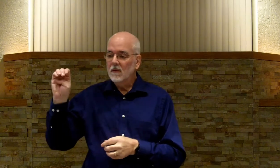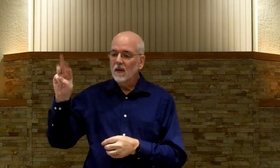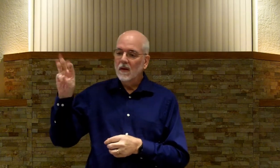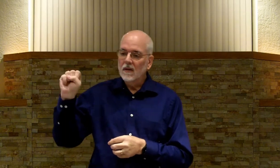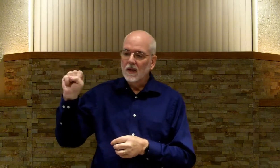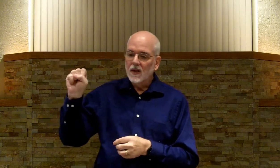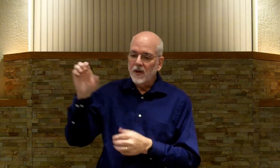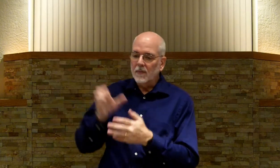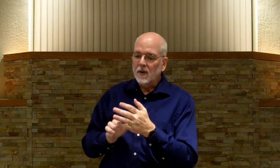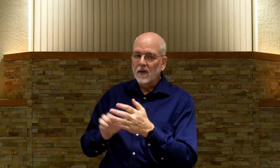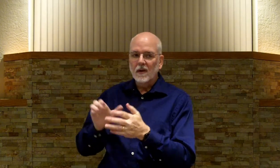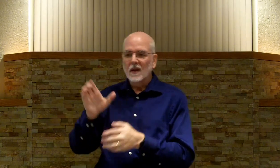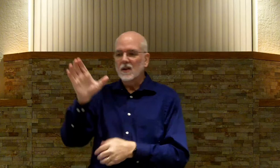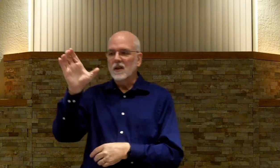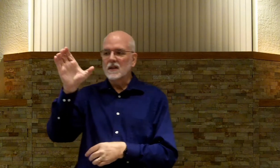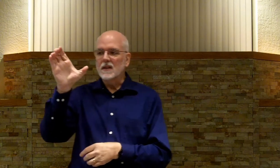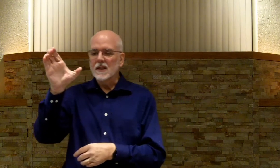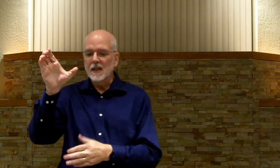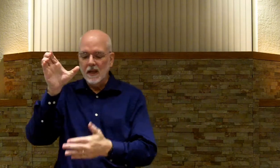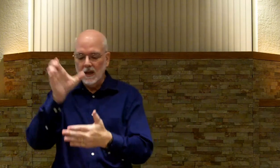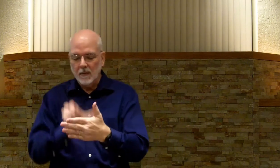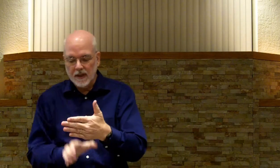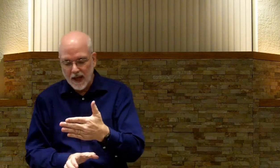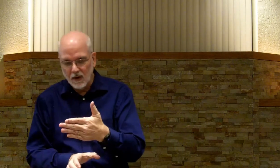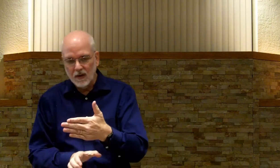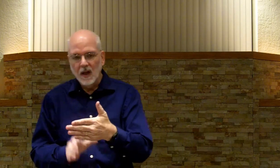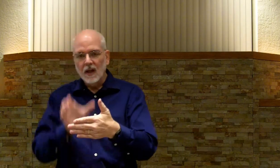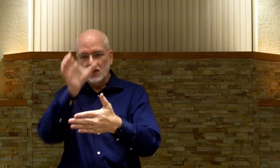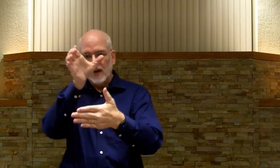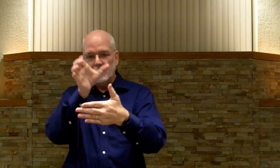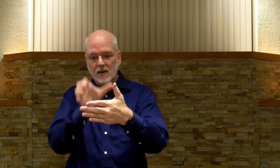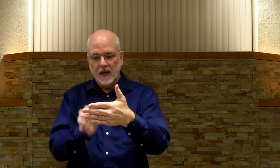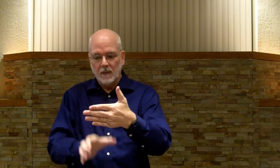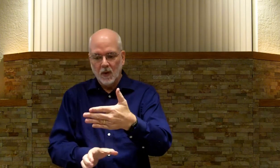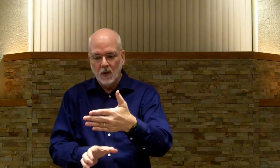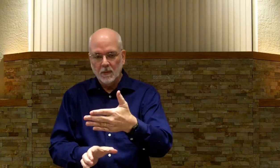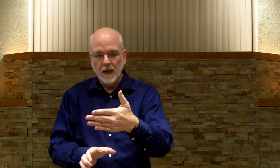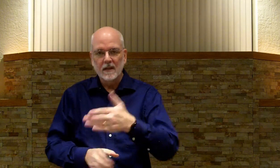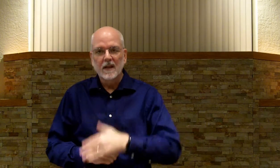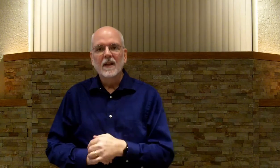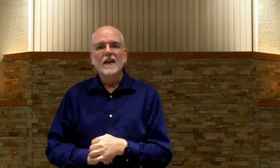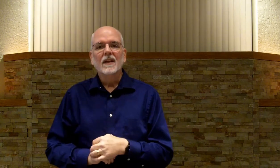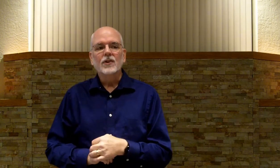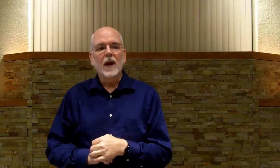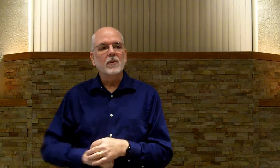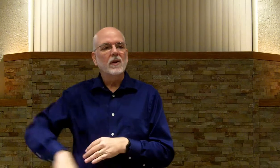chapter, this is a C coming down, because chapters take up a long space. Chapter